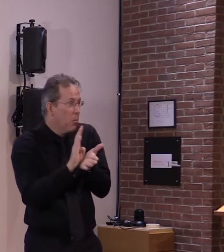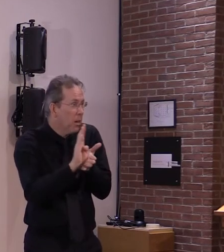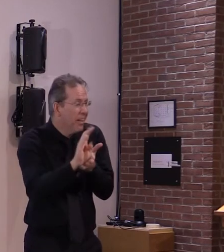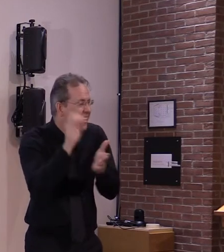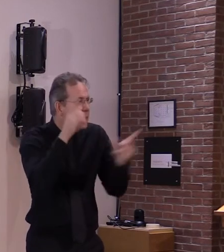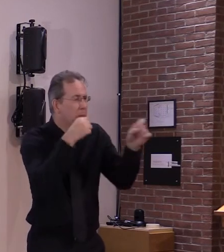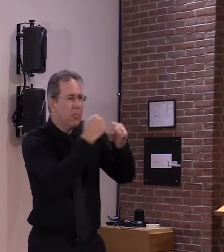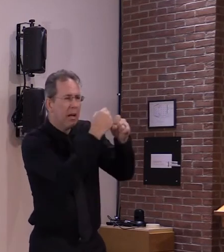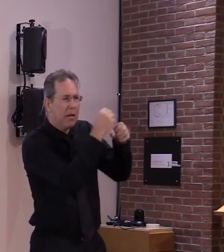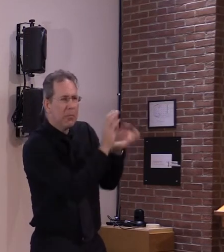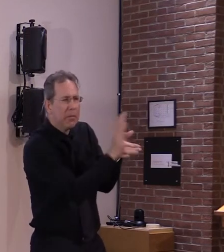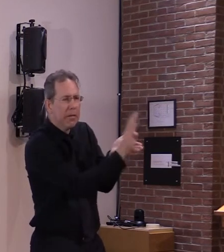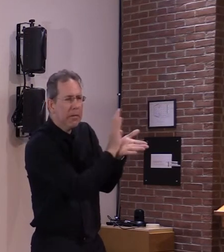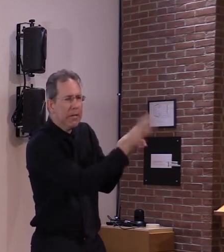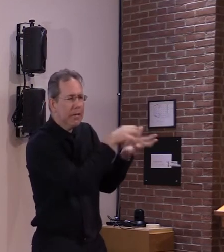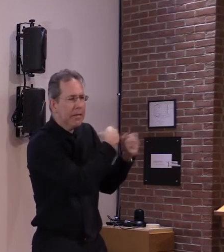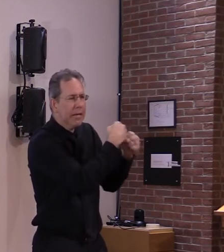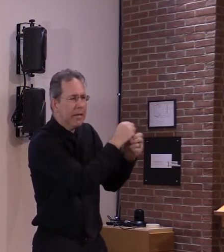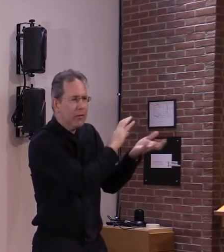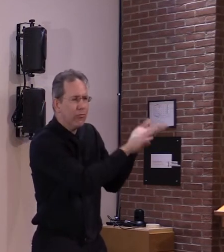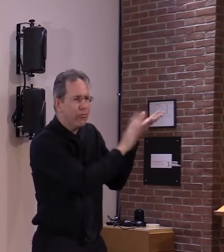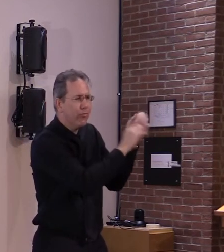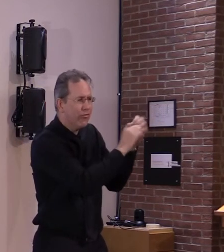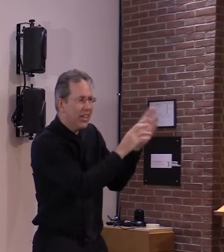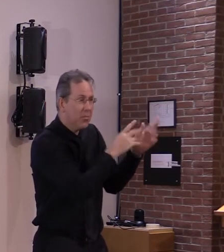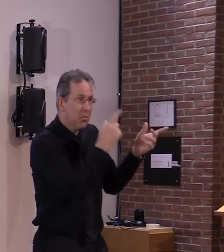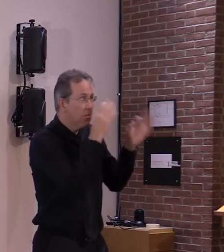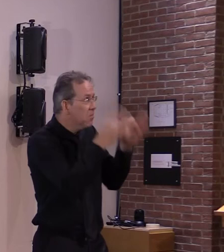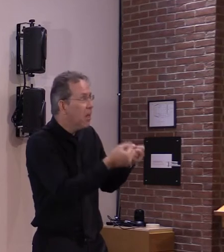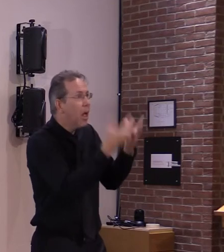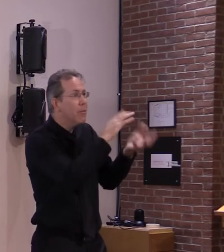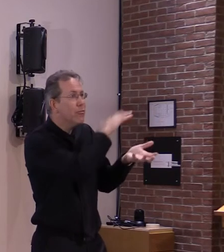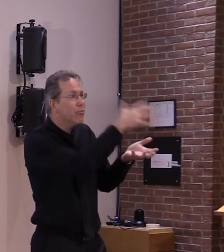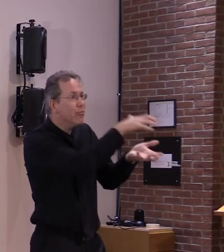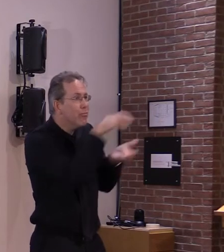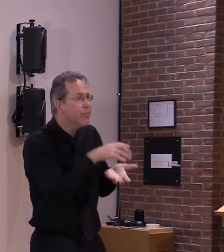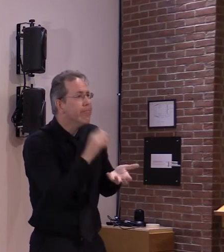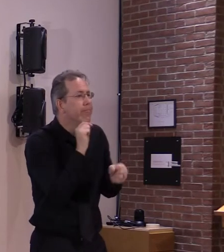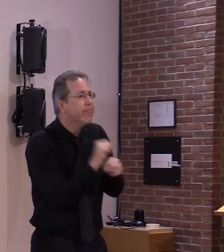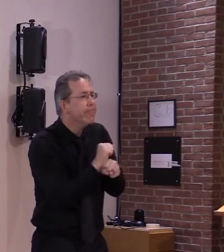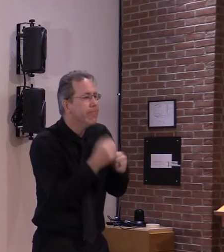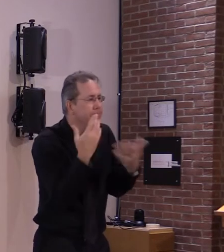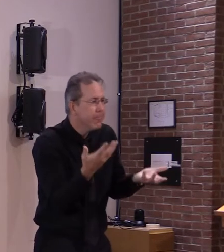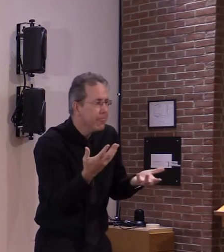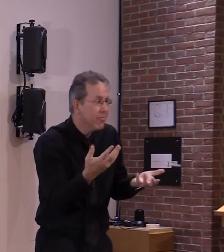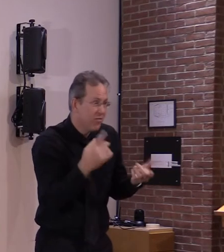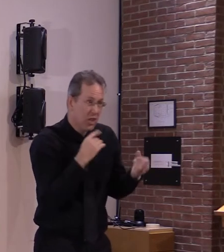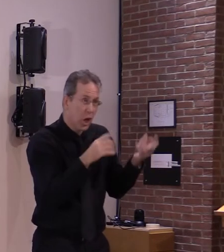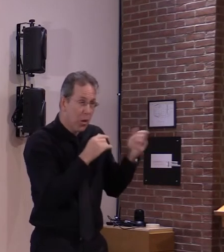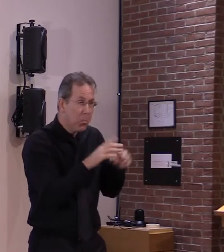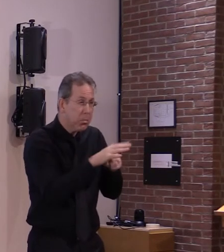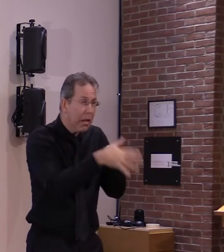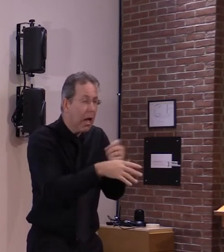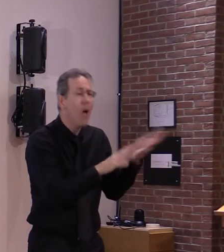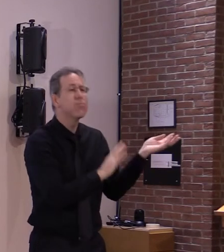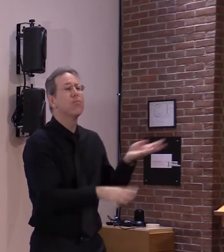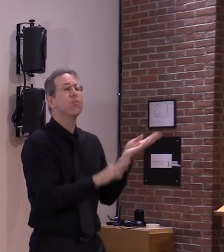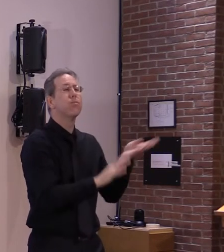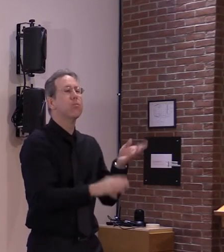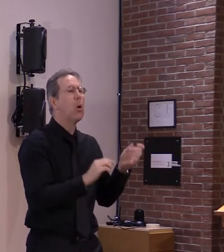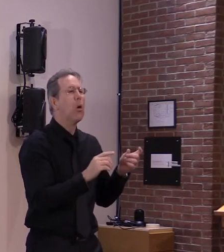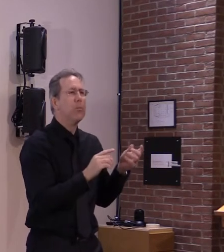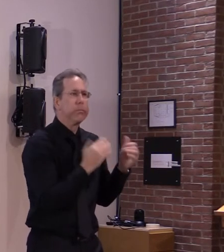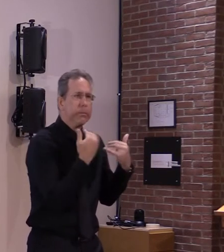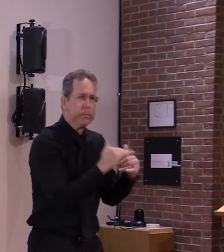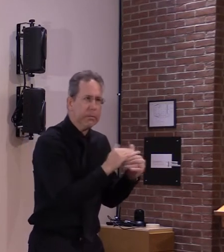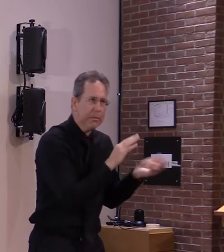again coming online we don't know how fast that they can uh they can supply either so it's really you know we may have the demand